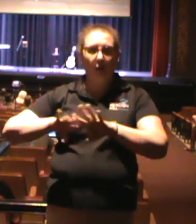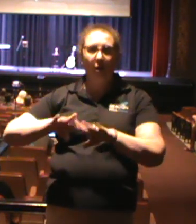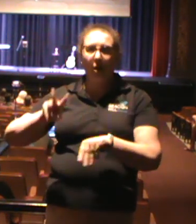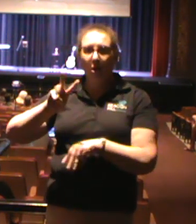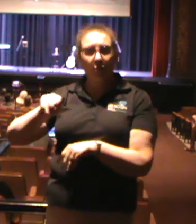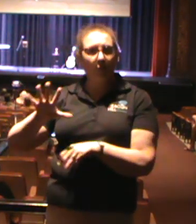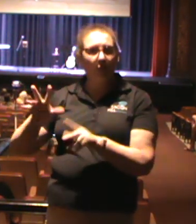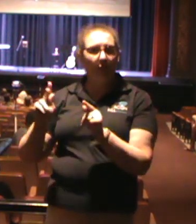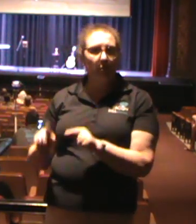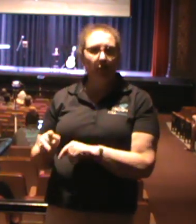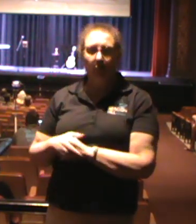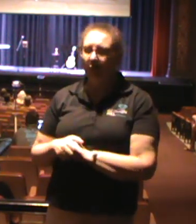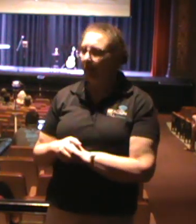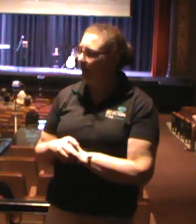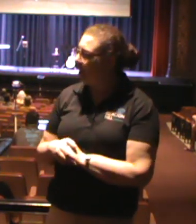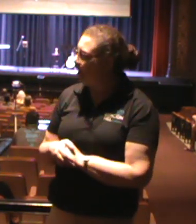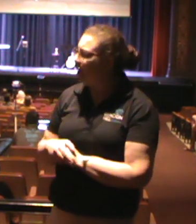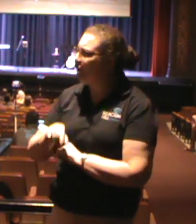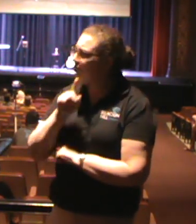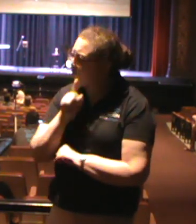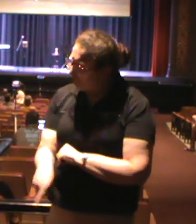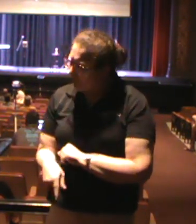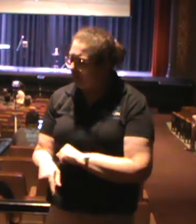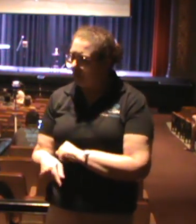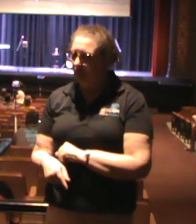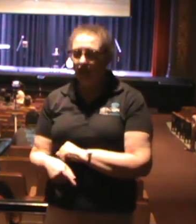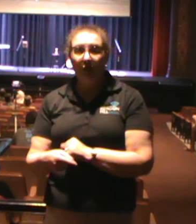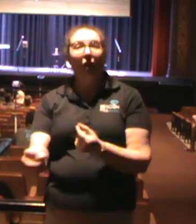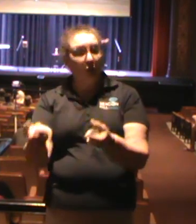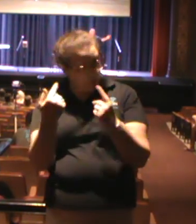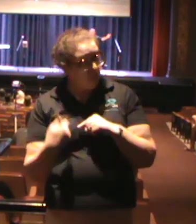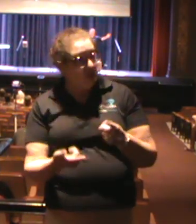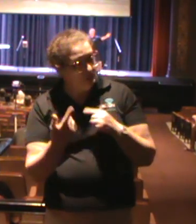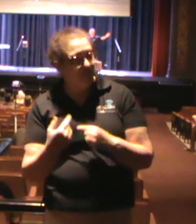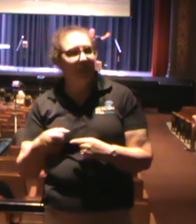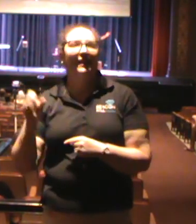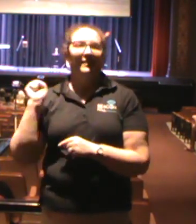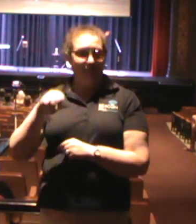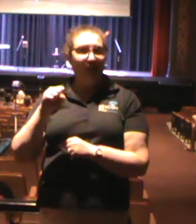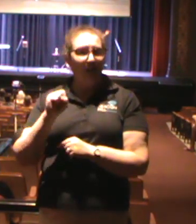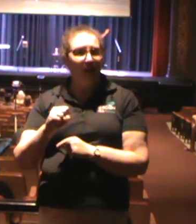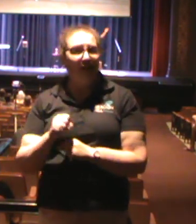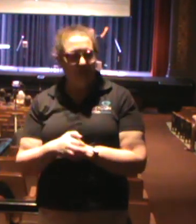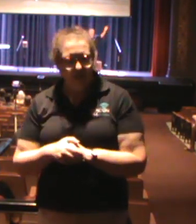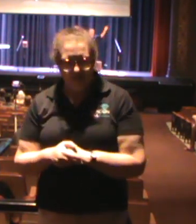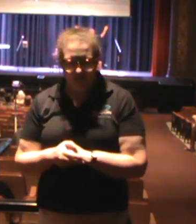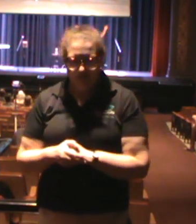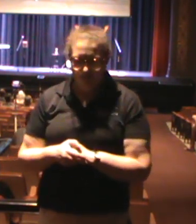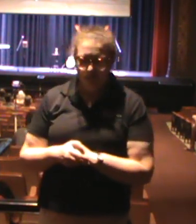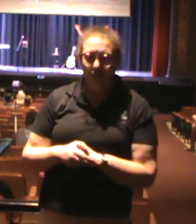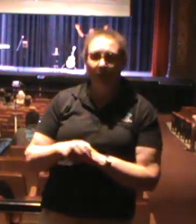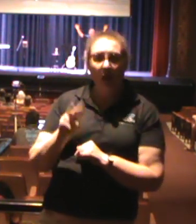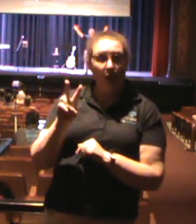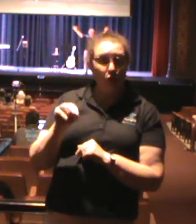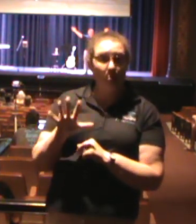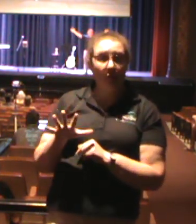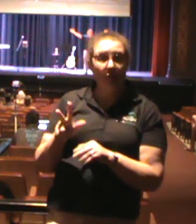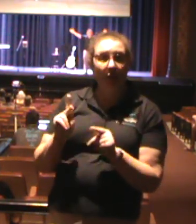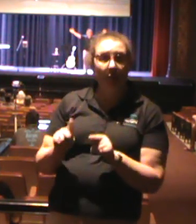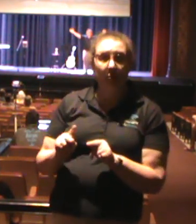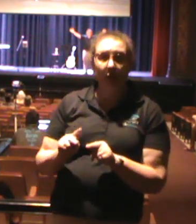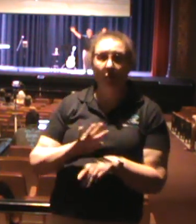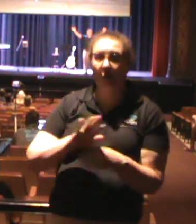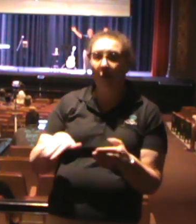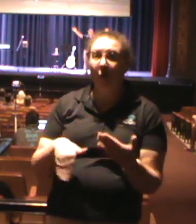And I sat there. I was like, you've got to be kidding me. They said, do you want to join us? I'm like, yeah. And we found out these 25 people were all